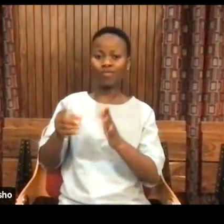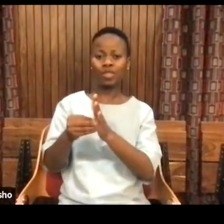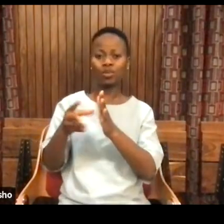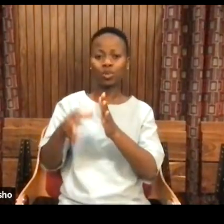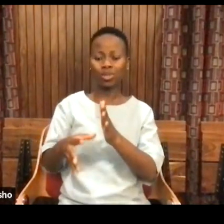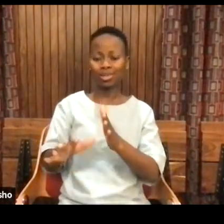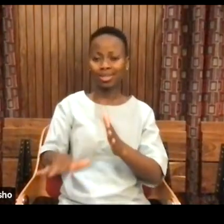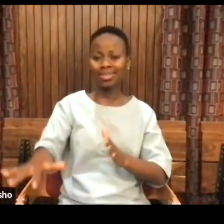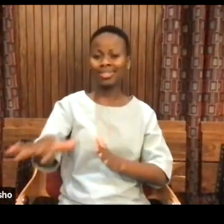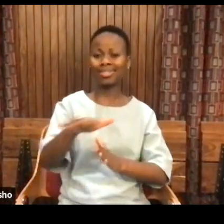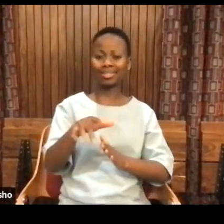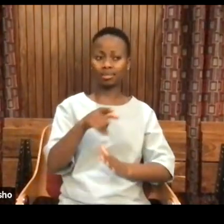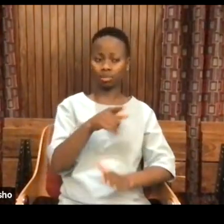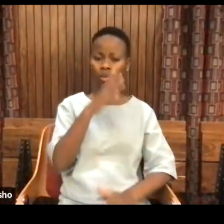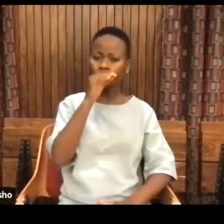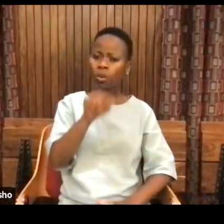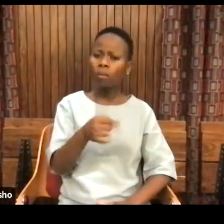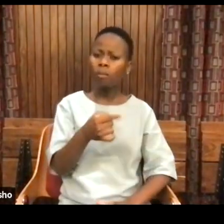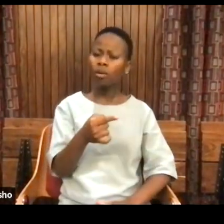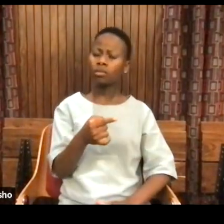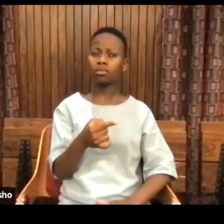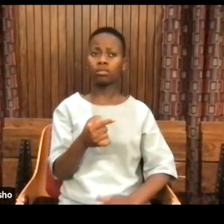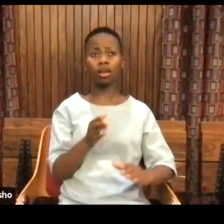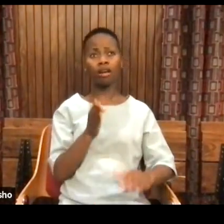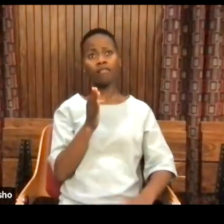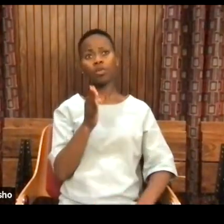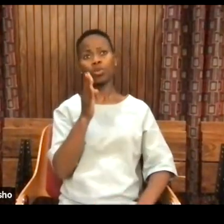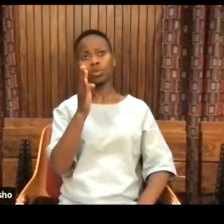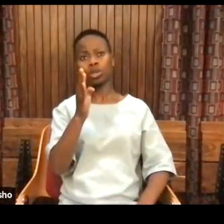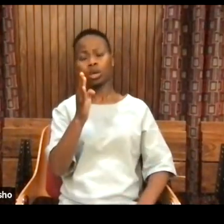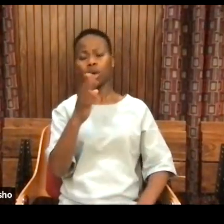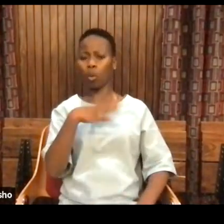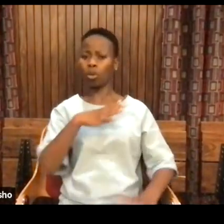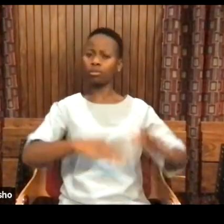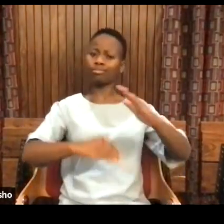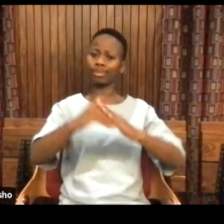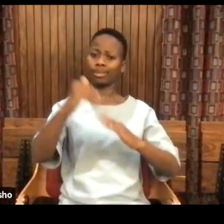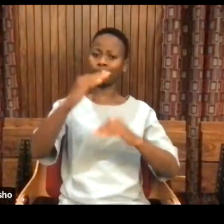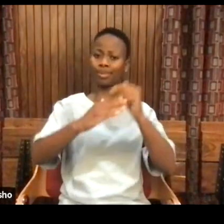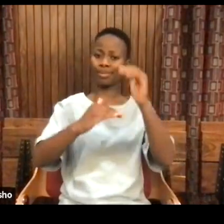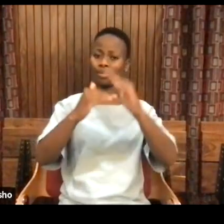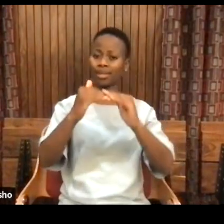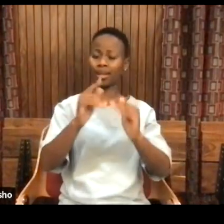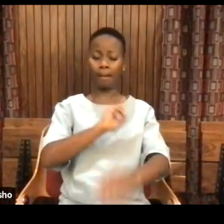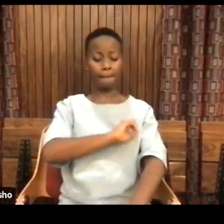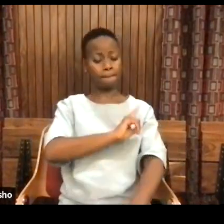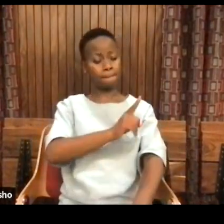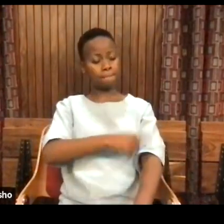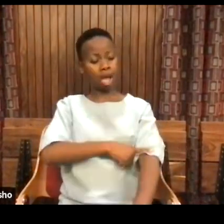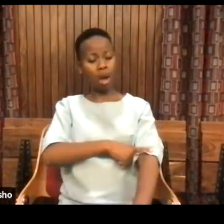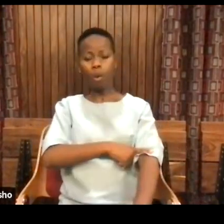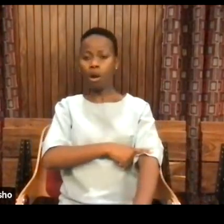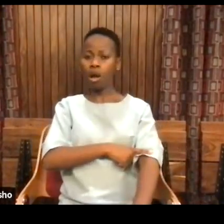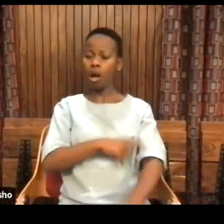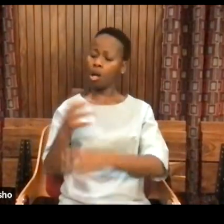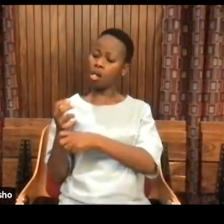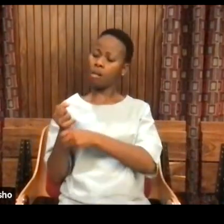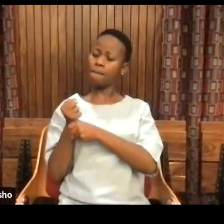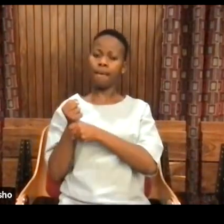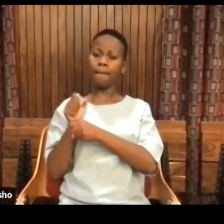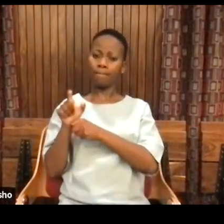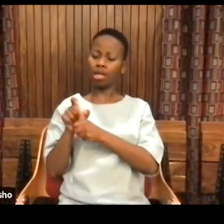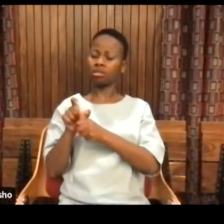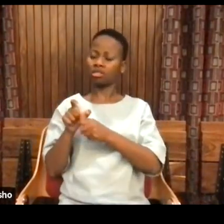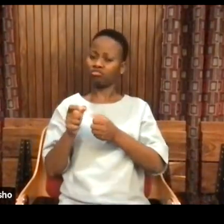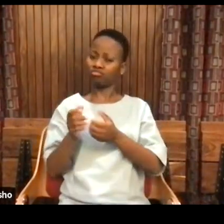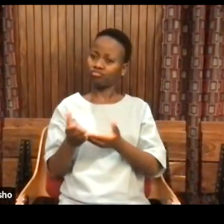future in which power is not hoarded and the conditions for something different to become